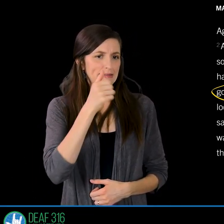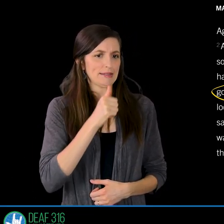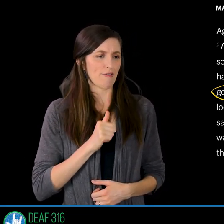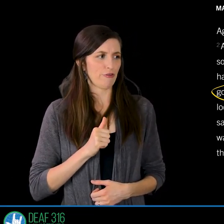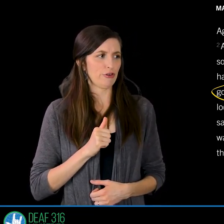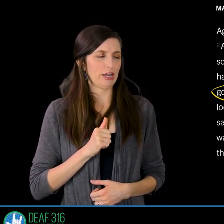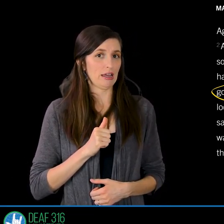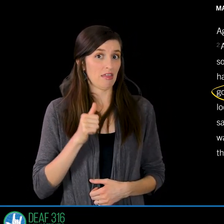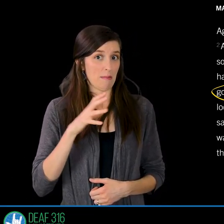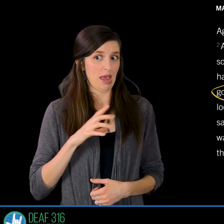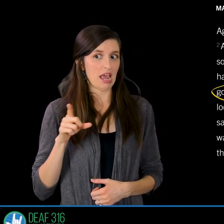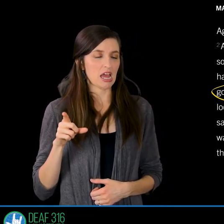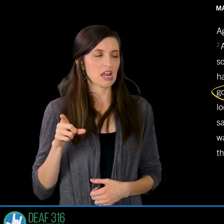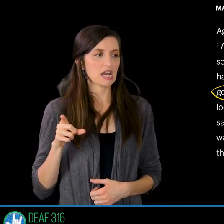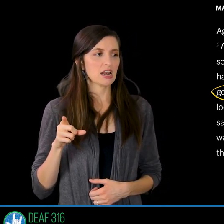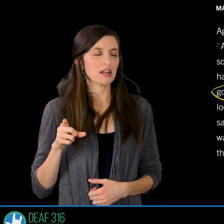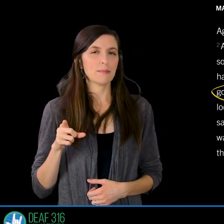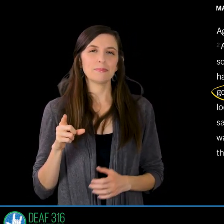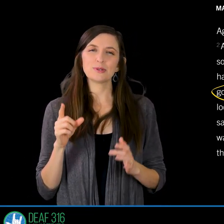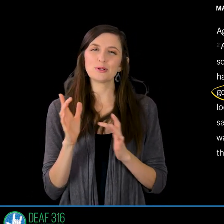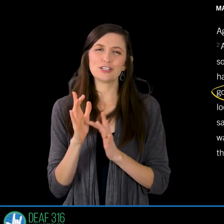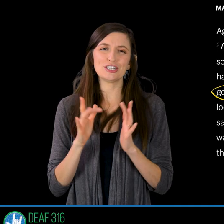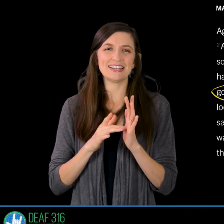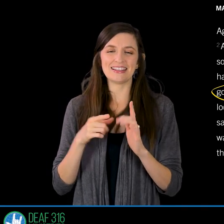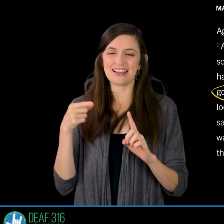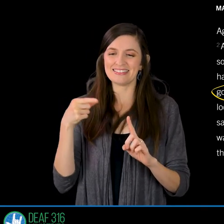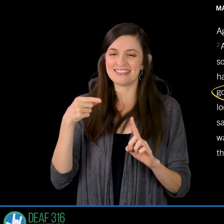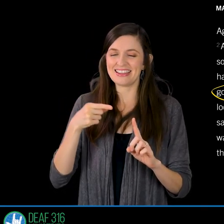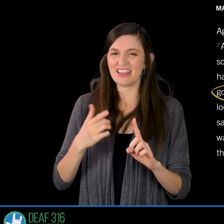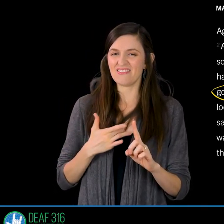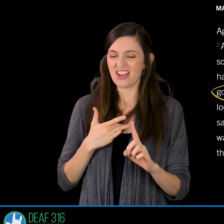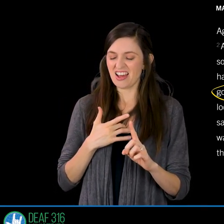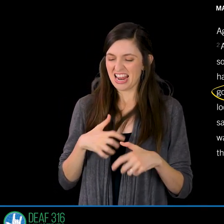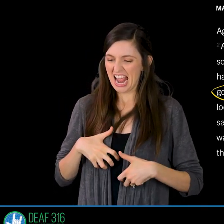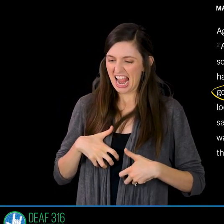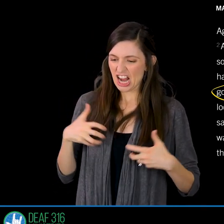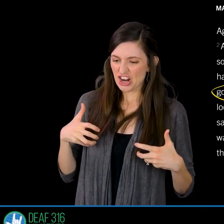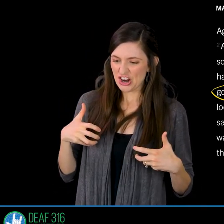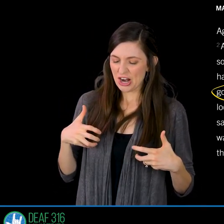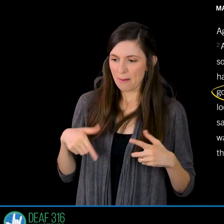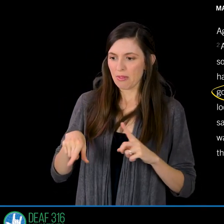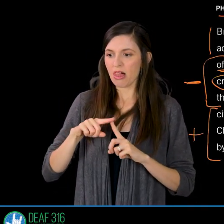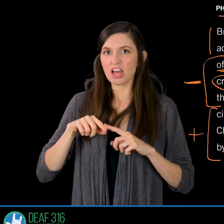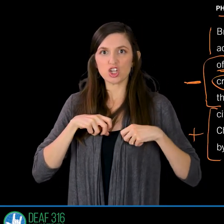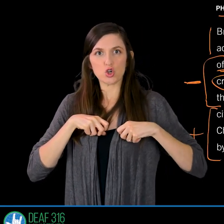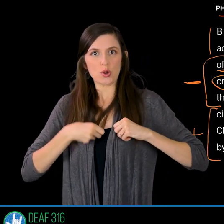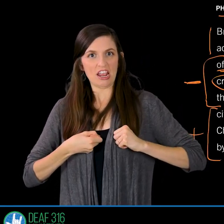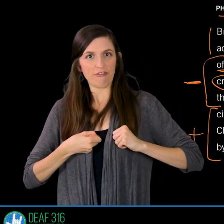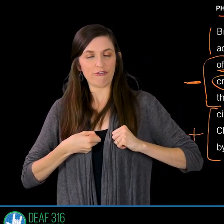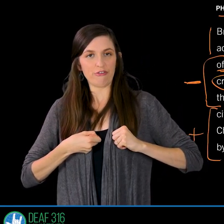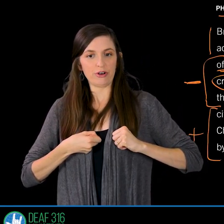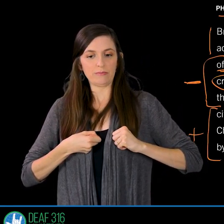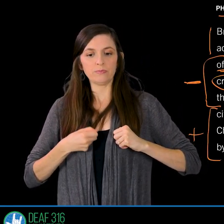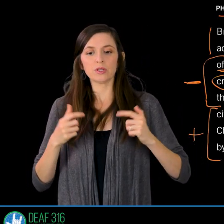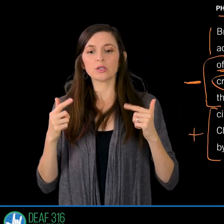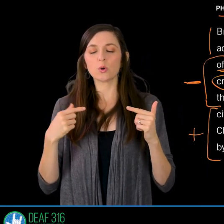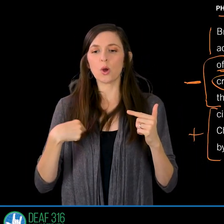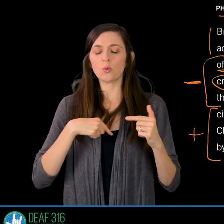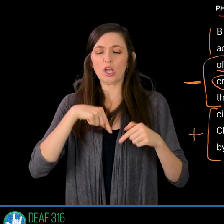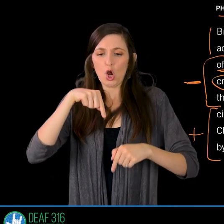angry and grieved and so when you go back back and you look at this juxtaposition